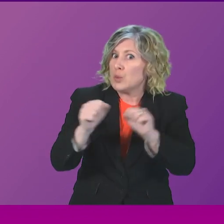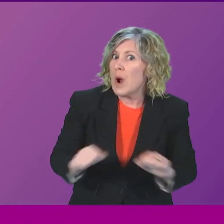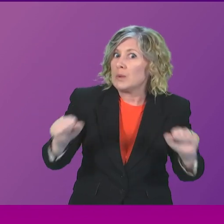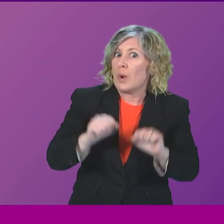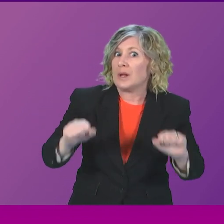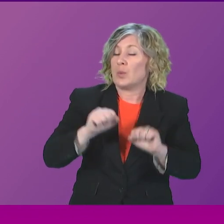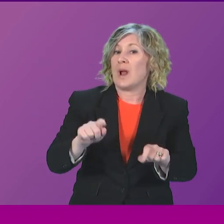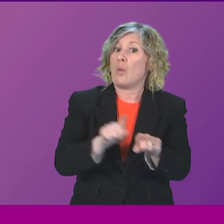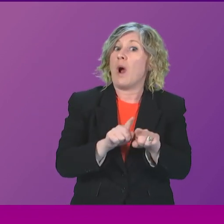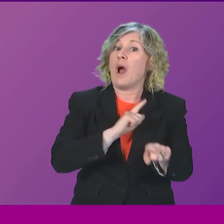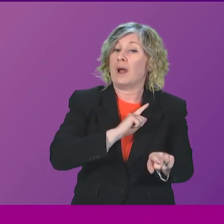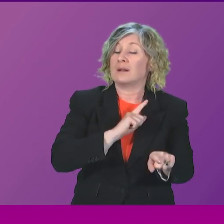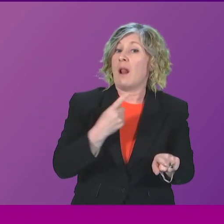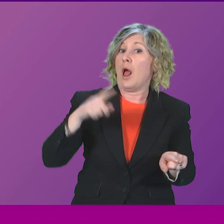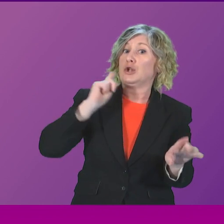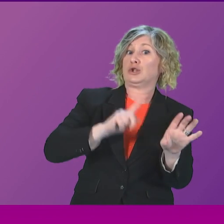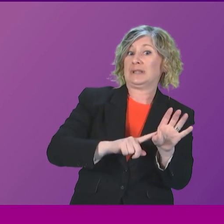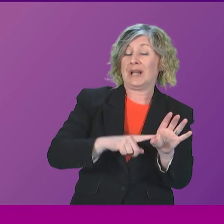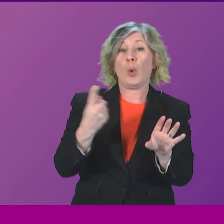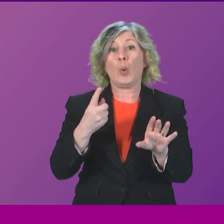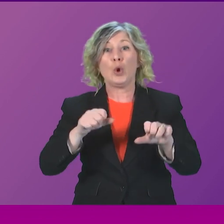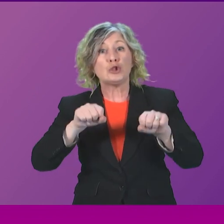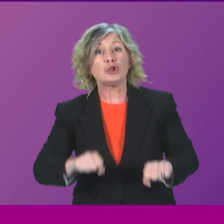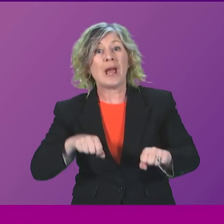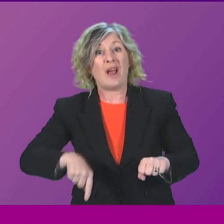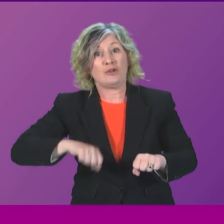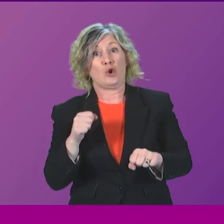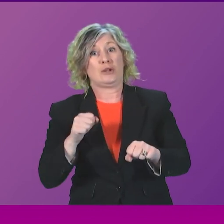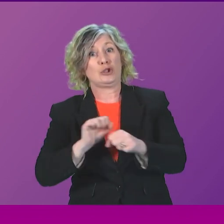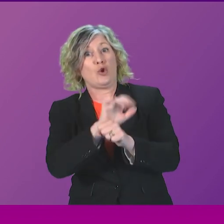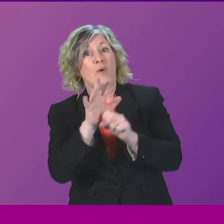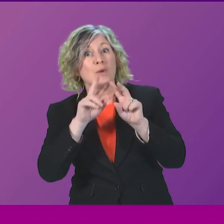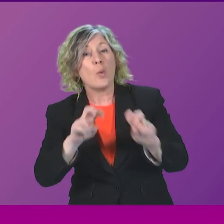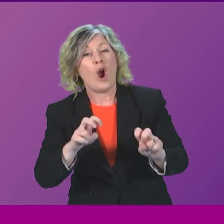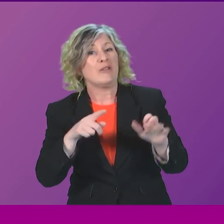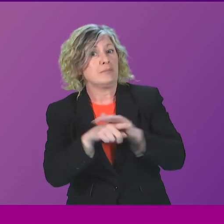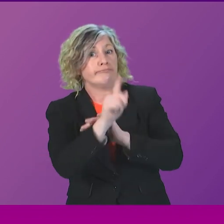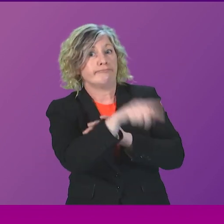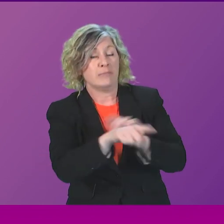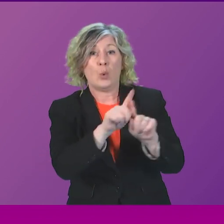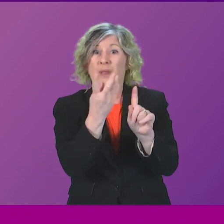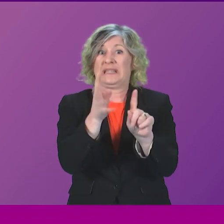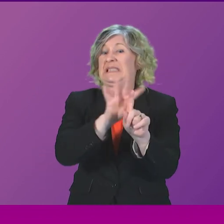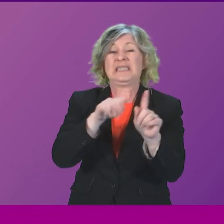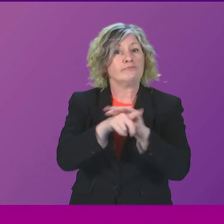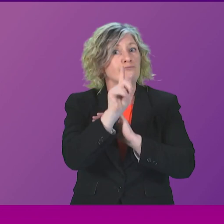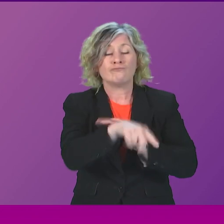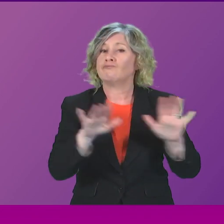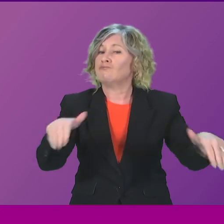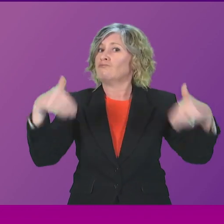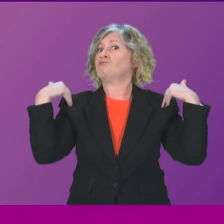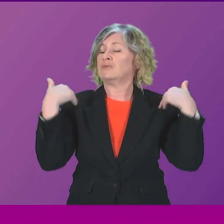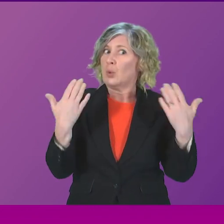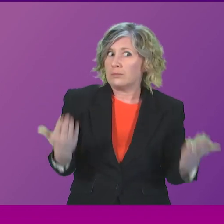chair of the Scottish COVID inquiry and its legal team walked out. And we still have little idea of when the inquiry will begin questioning ministers